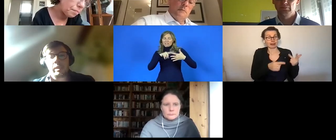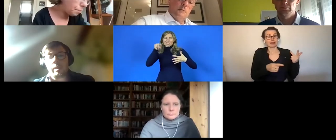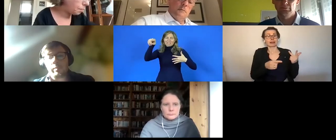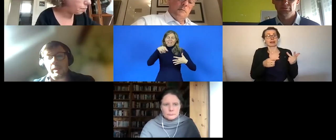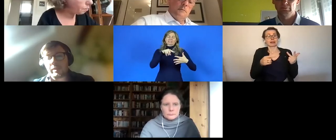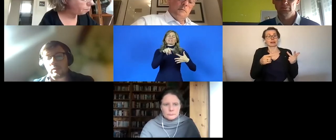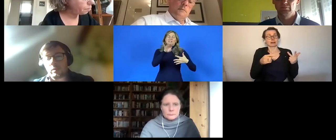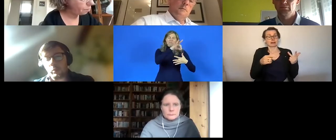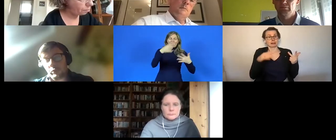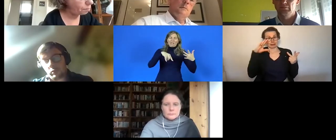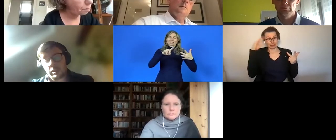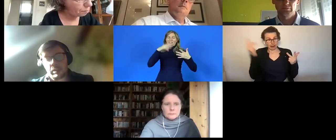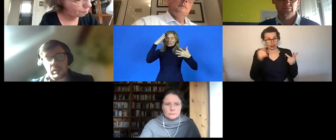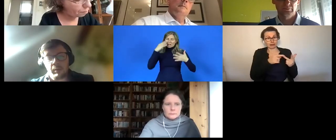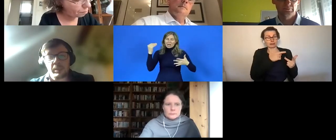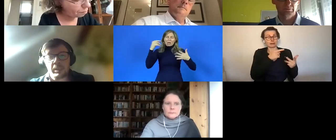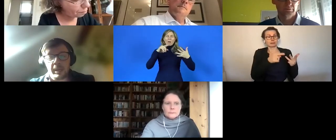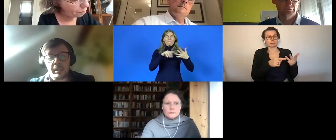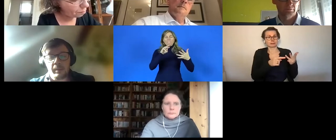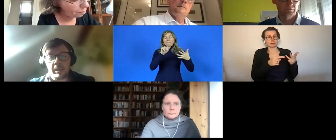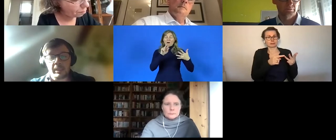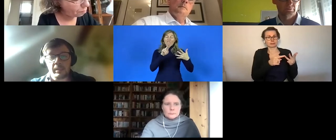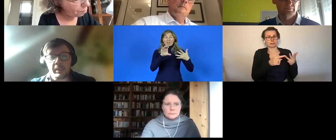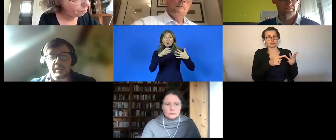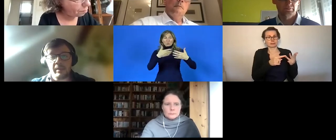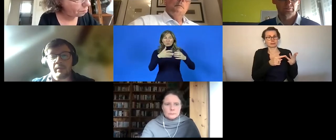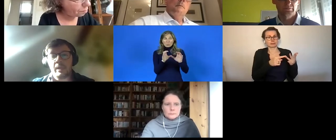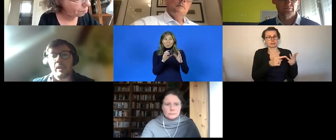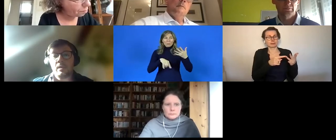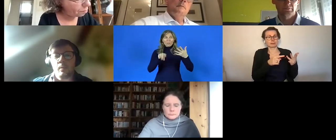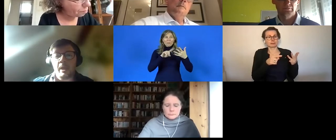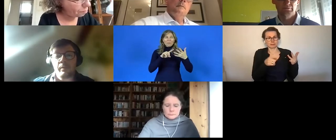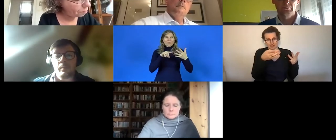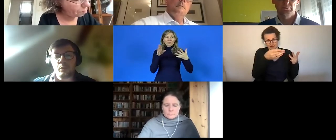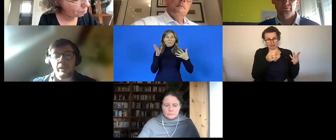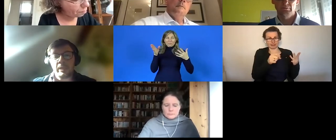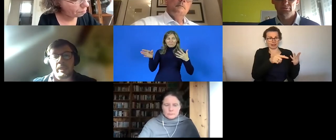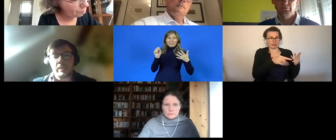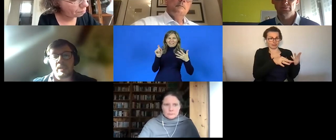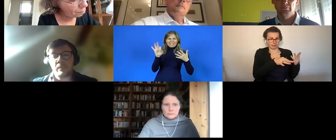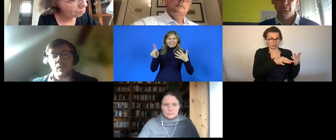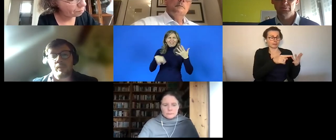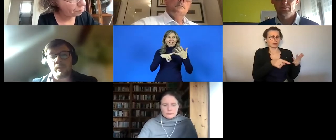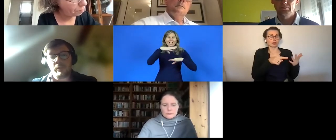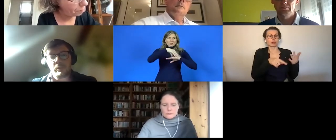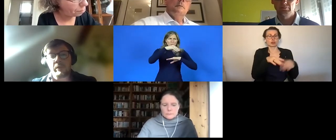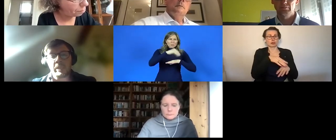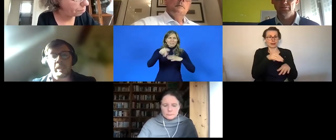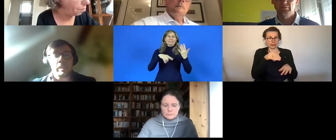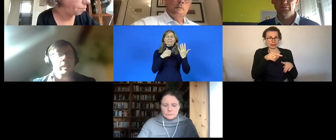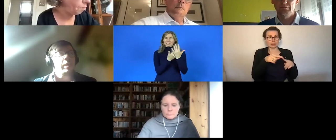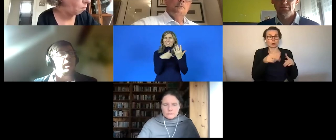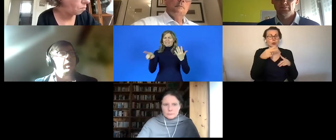the madvek group which is here represented by by by steph somehow from sweden and ships from from